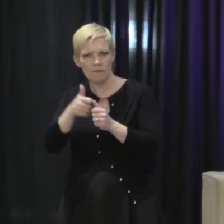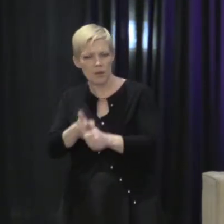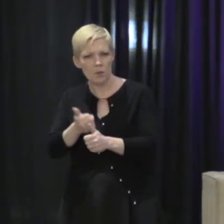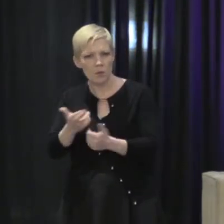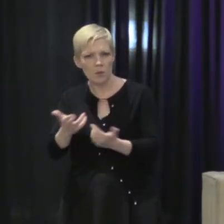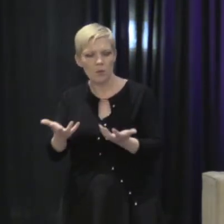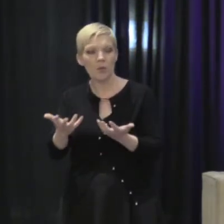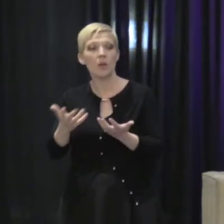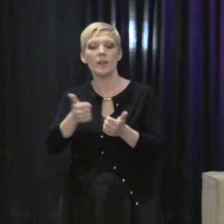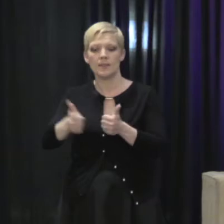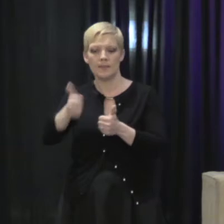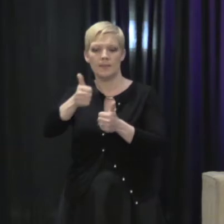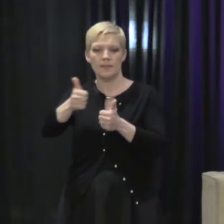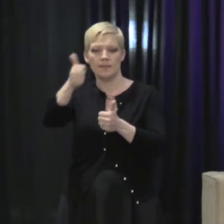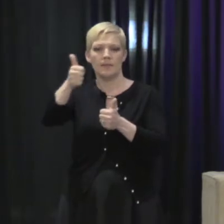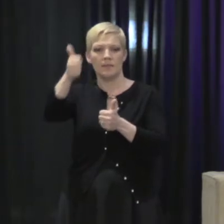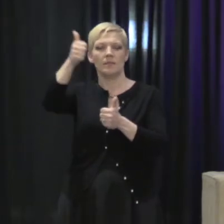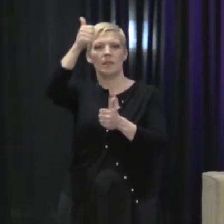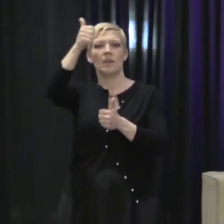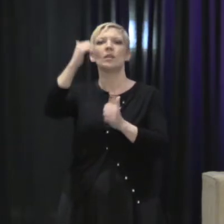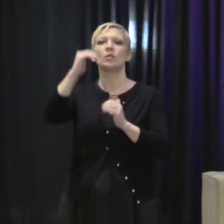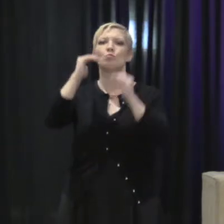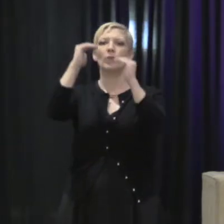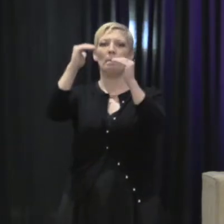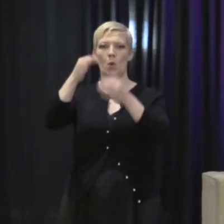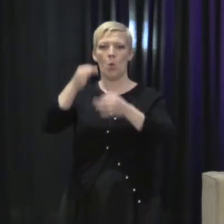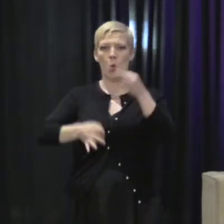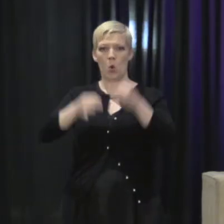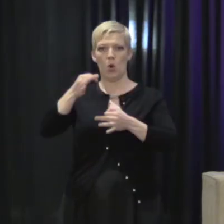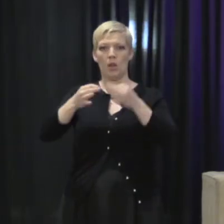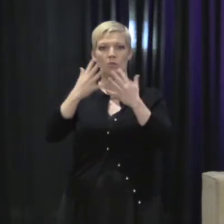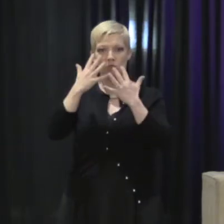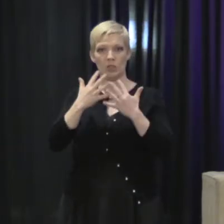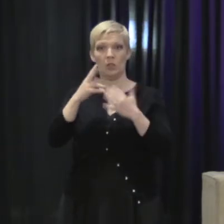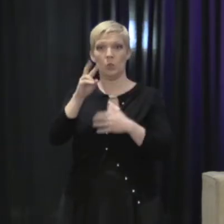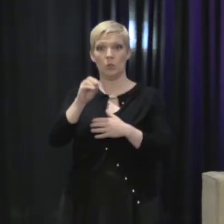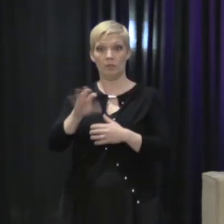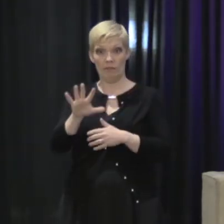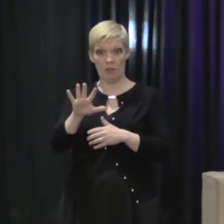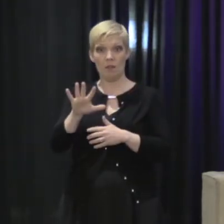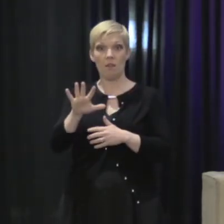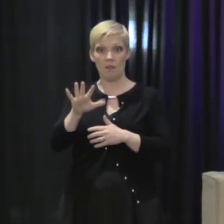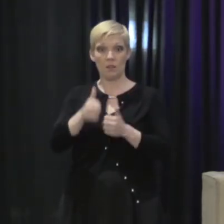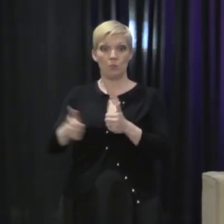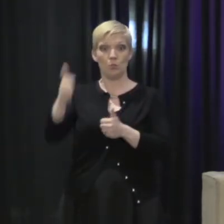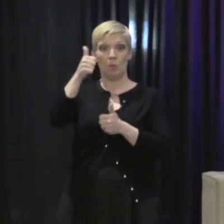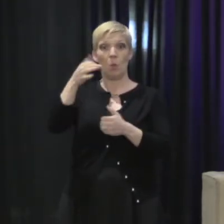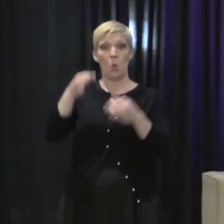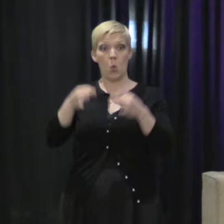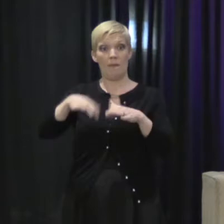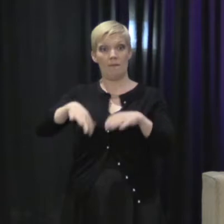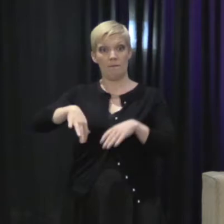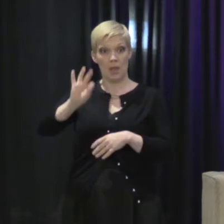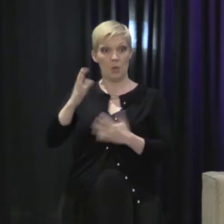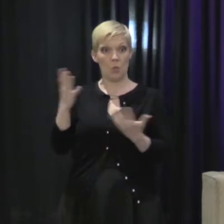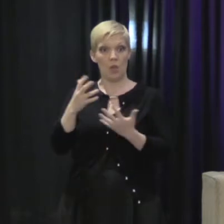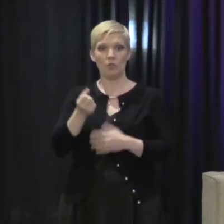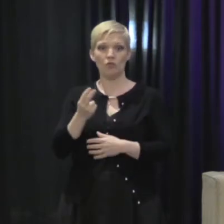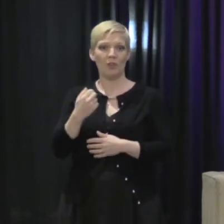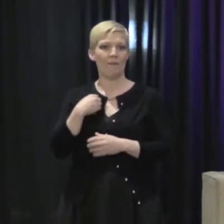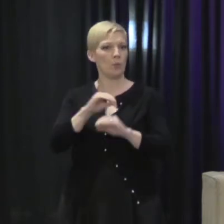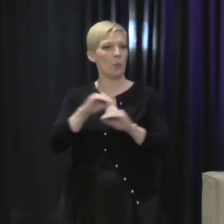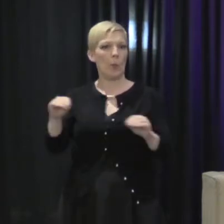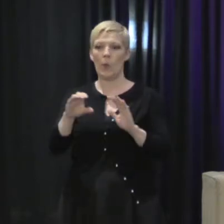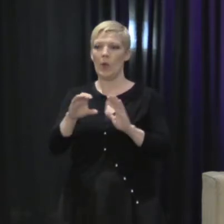the way up to the U.S. Supreme Court. And tragically, in 2005, the Supreme Court found that she had no